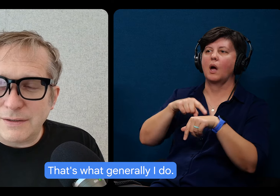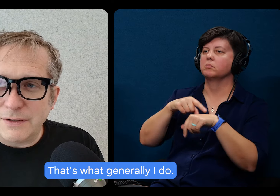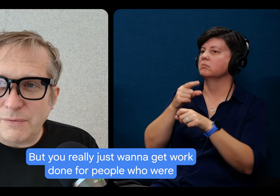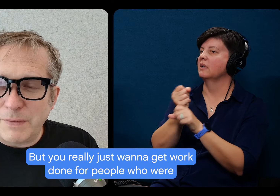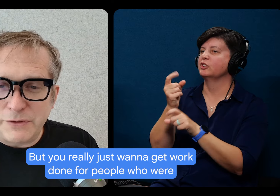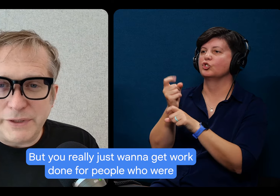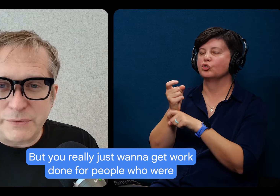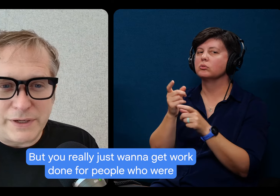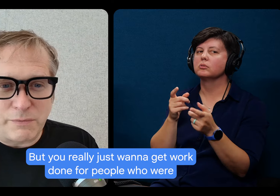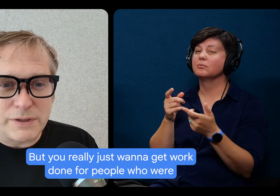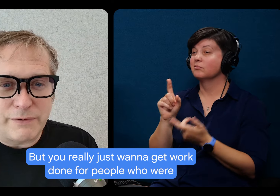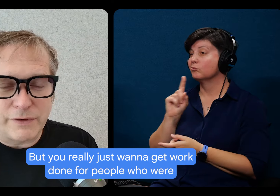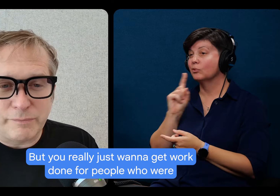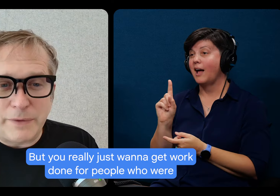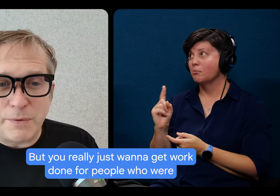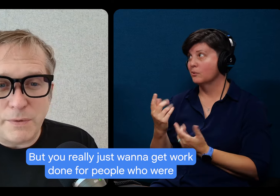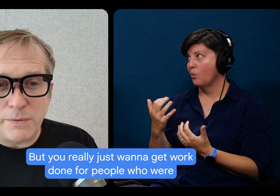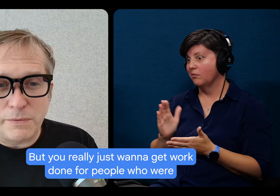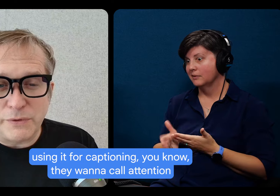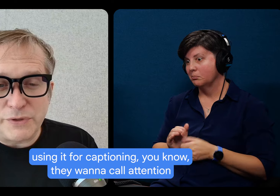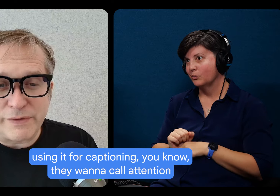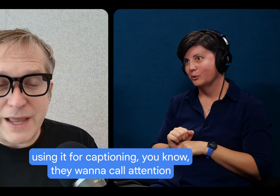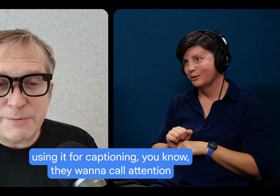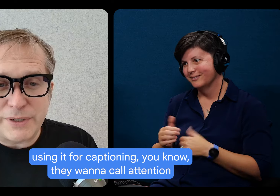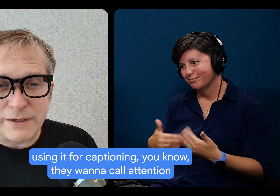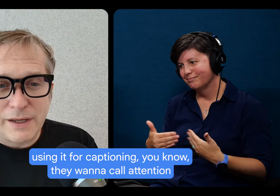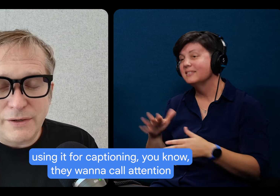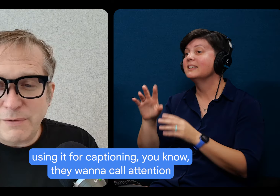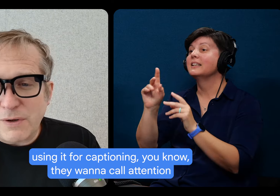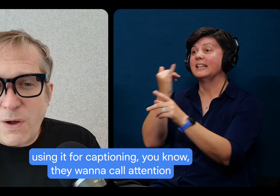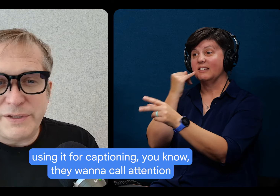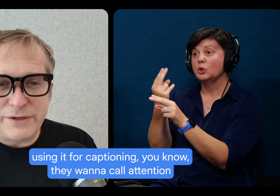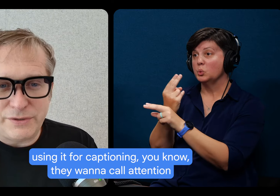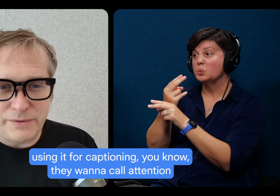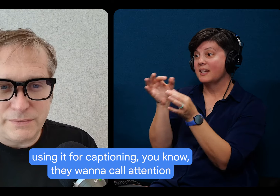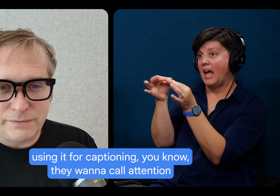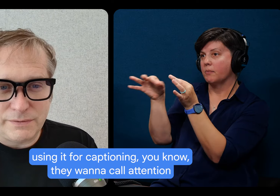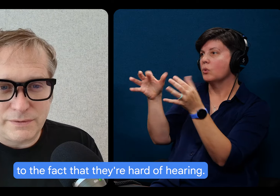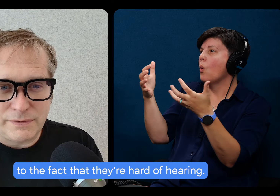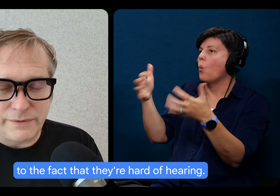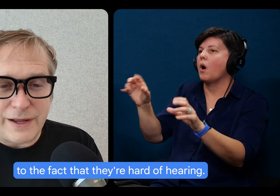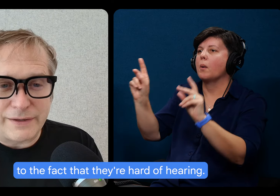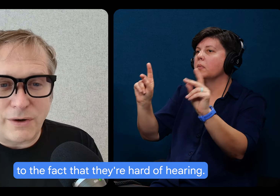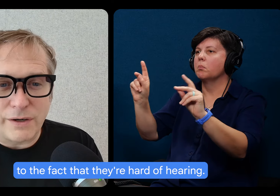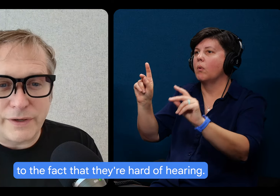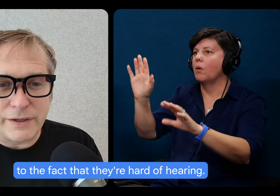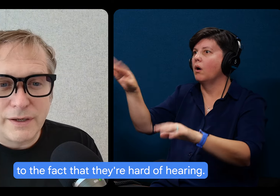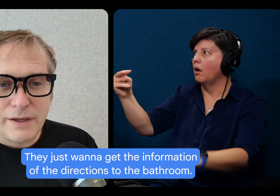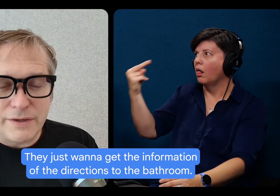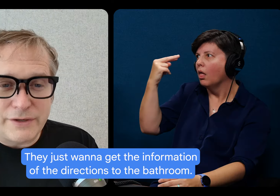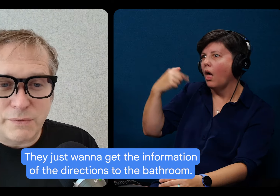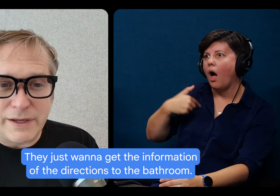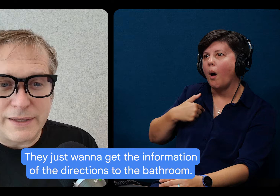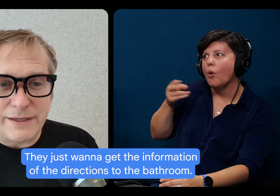And, you know, but you really just want to get work done for people who are using it for captioning. You they want to call attention to to the fact that they're hard of hearing.